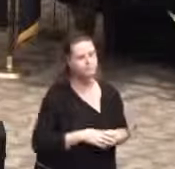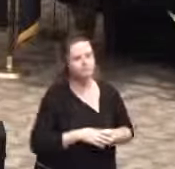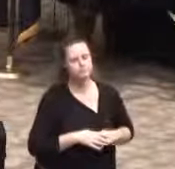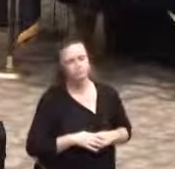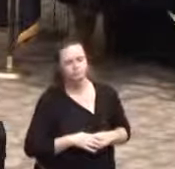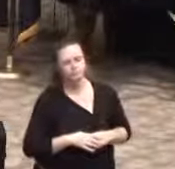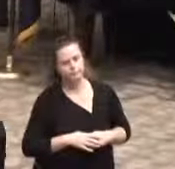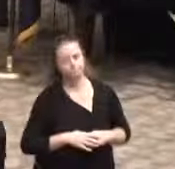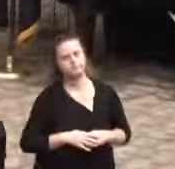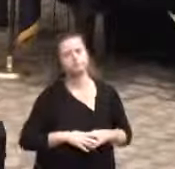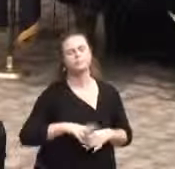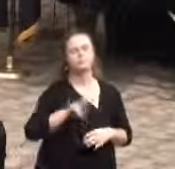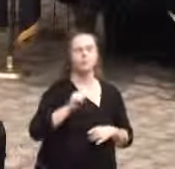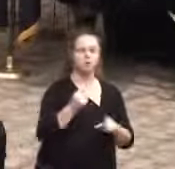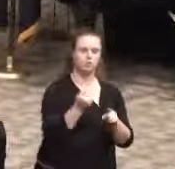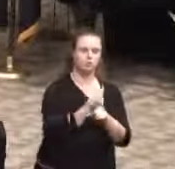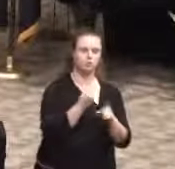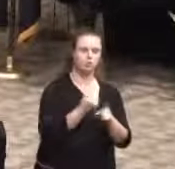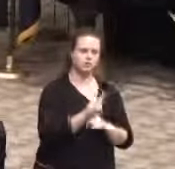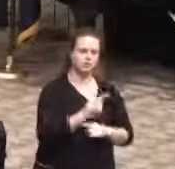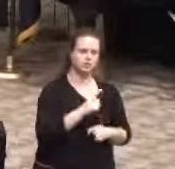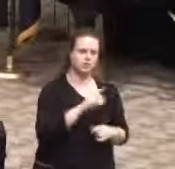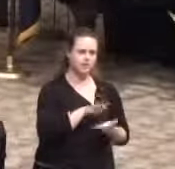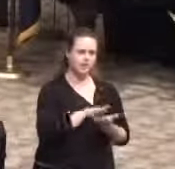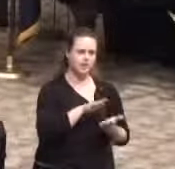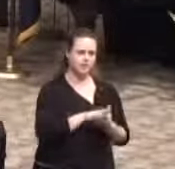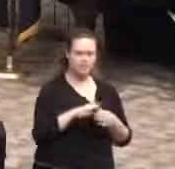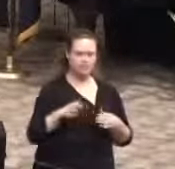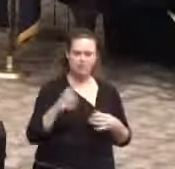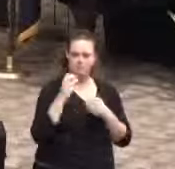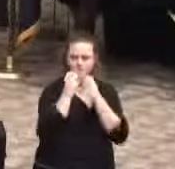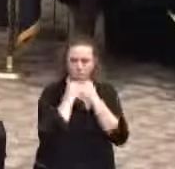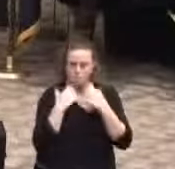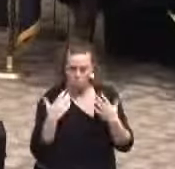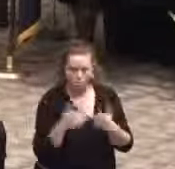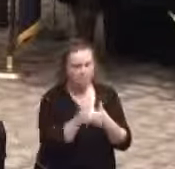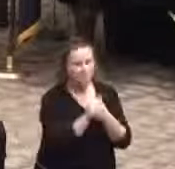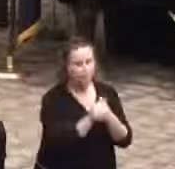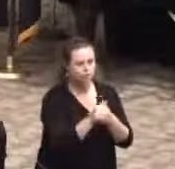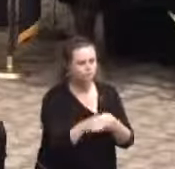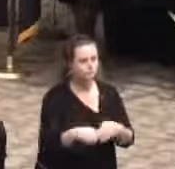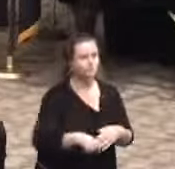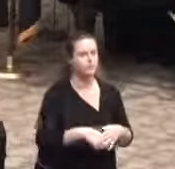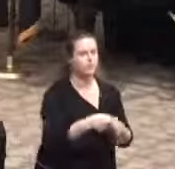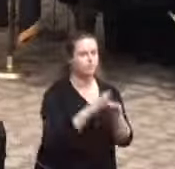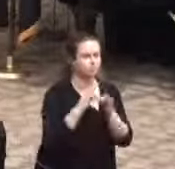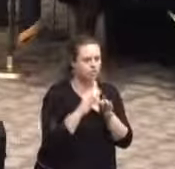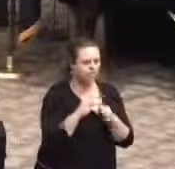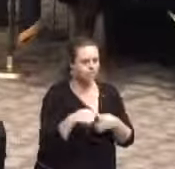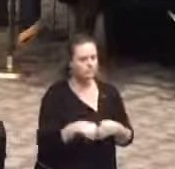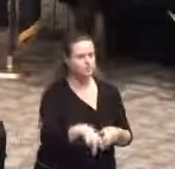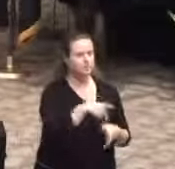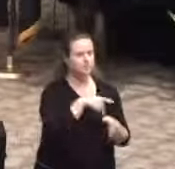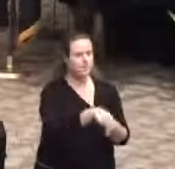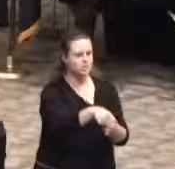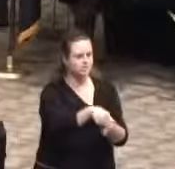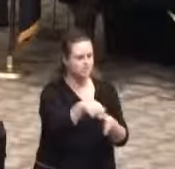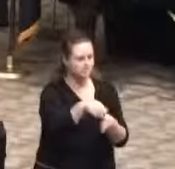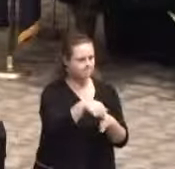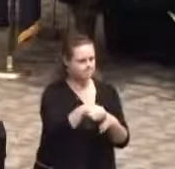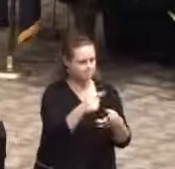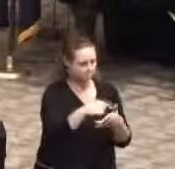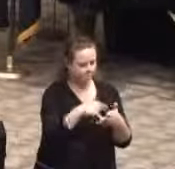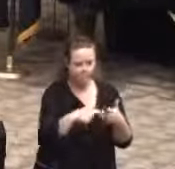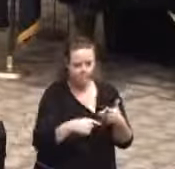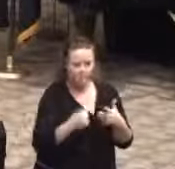The Vermont Corrections Academy values leadership, cooperation and professionalism. All of the graduates here today have displayed